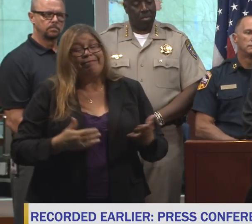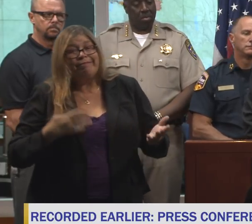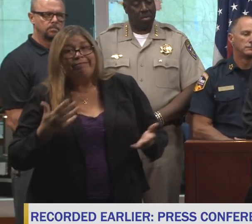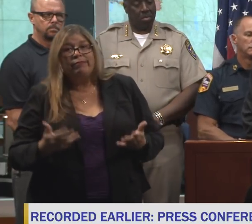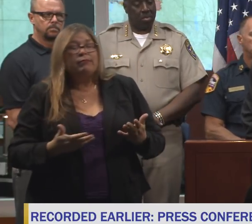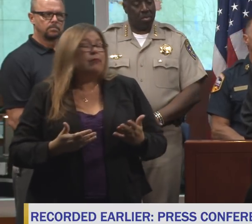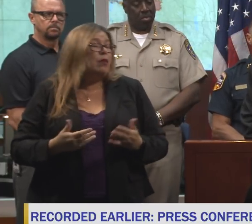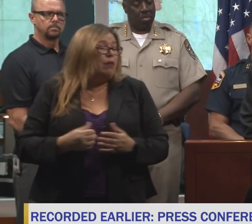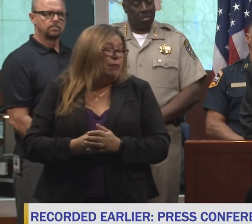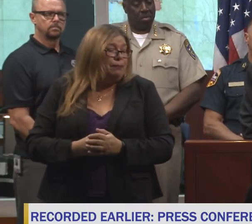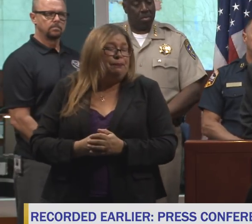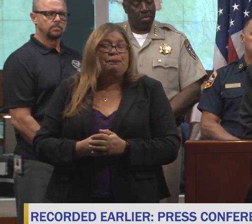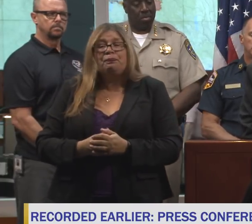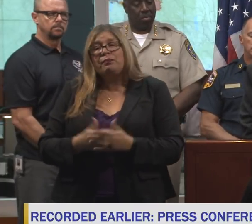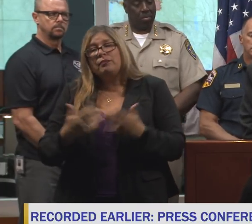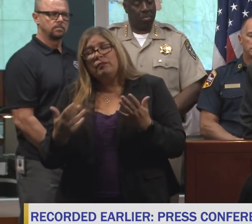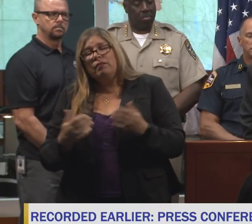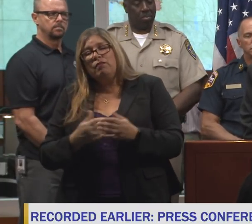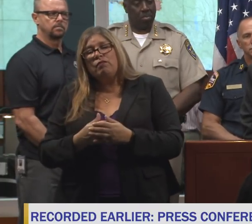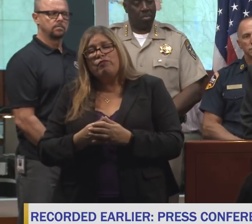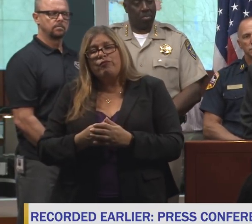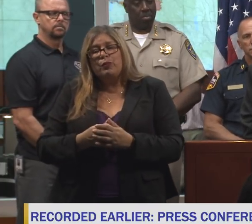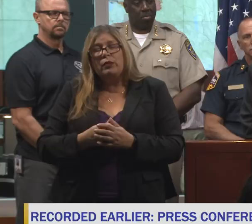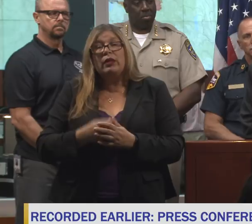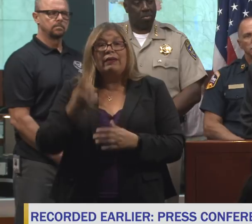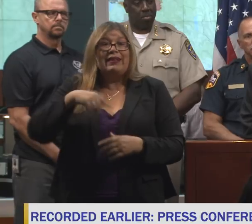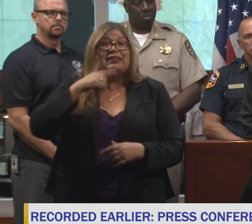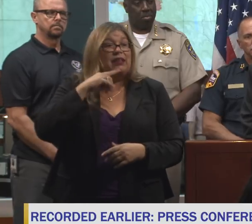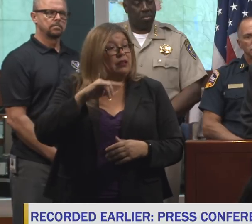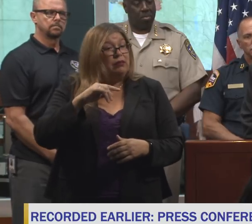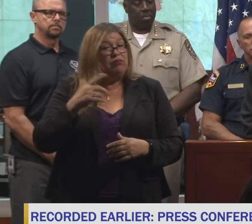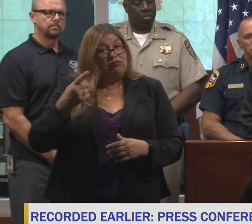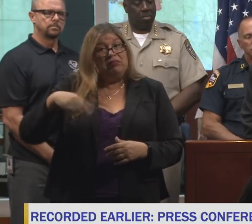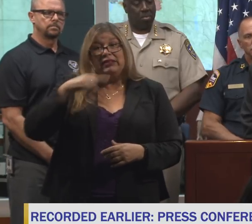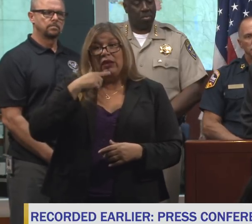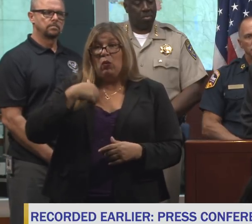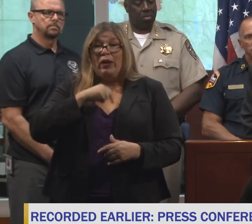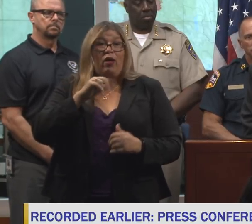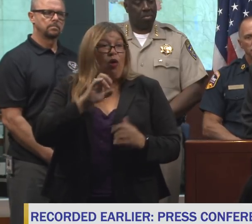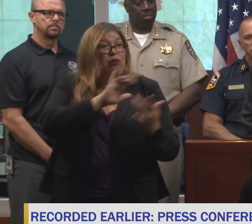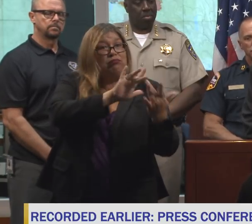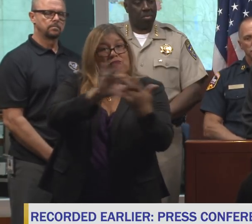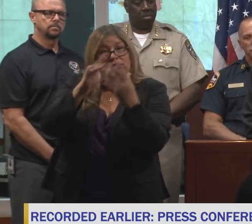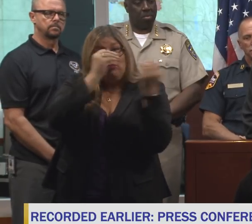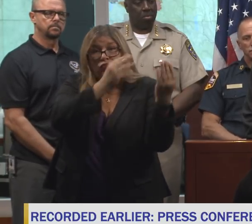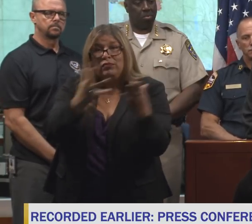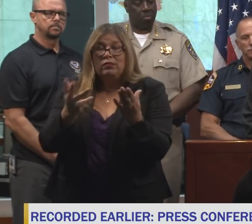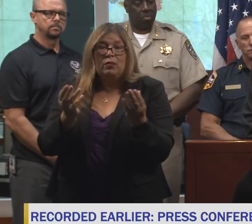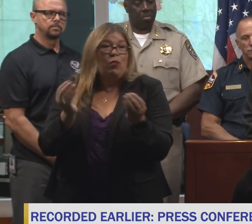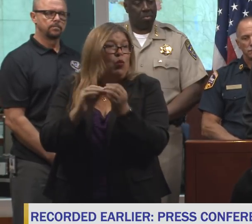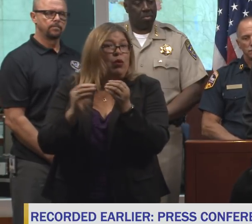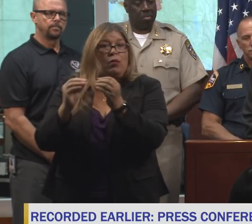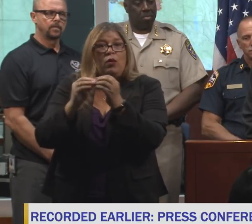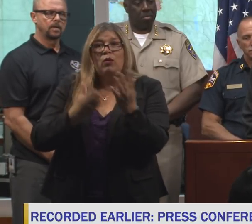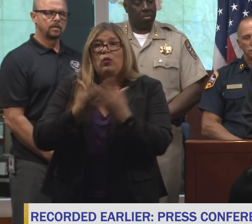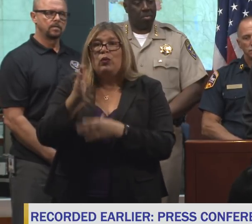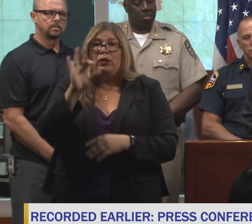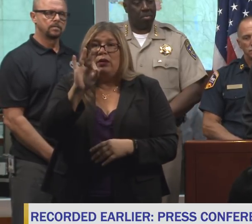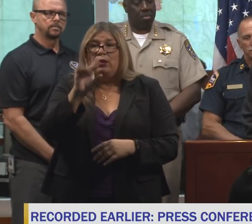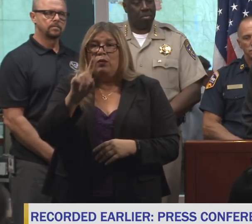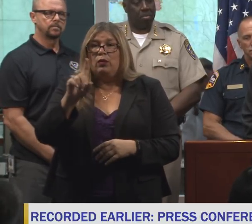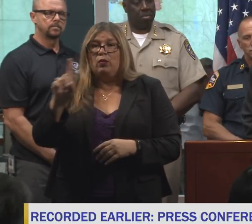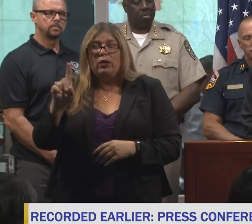they say that we're notifying people more and more through the 9-1-1